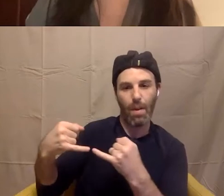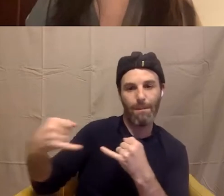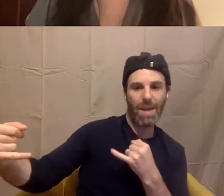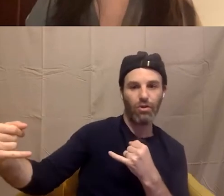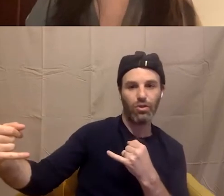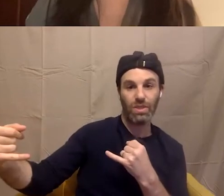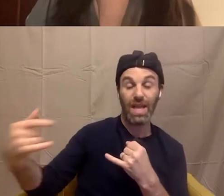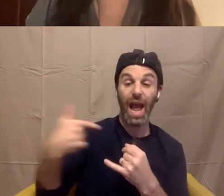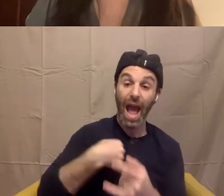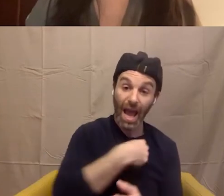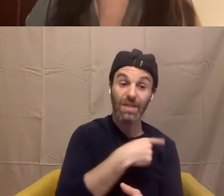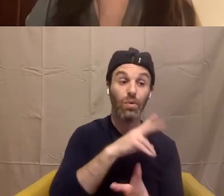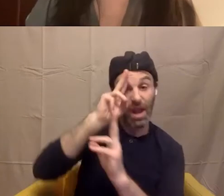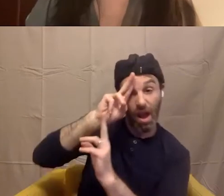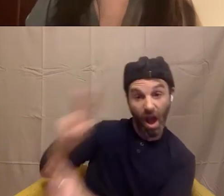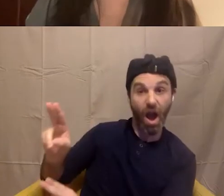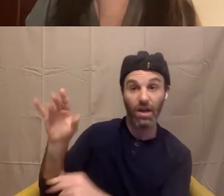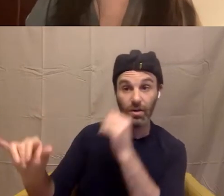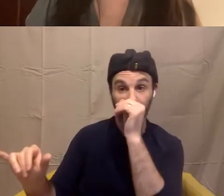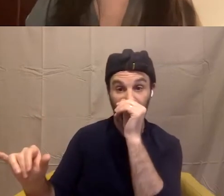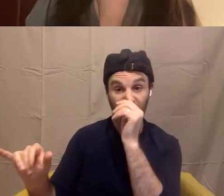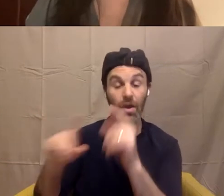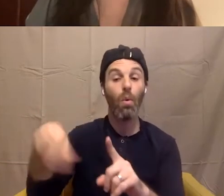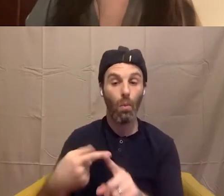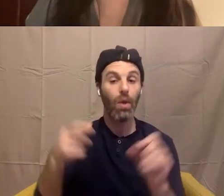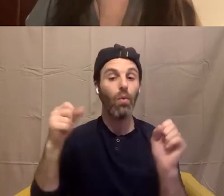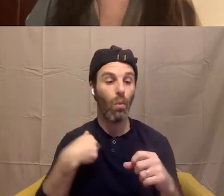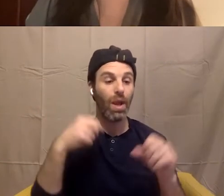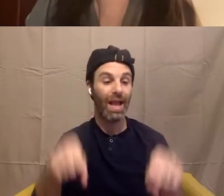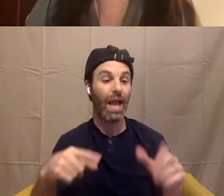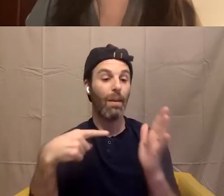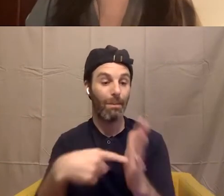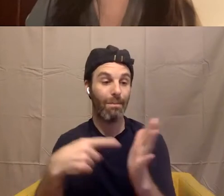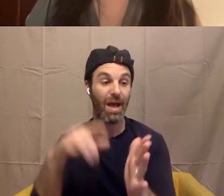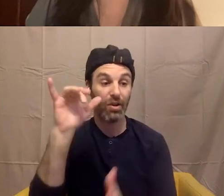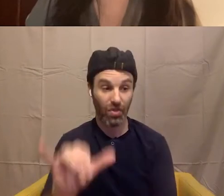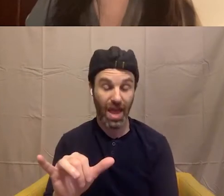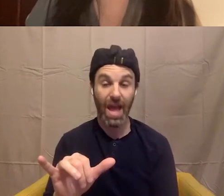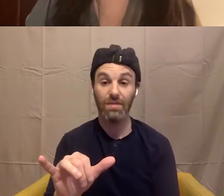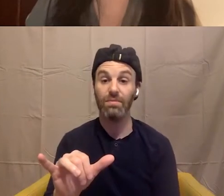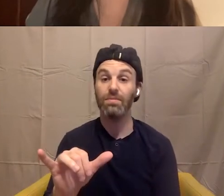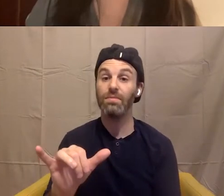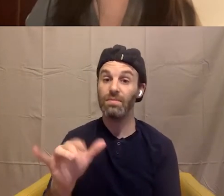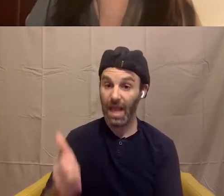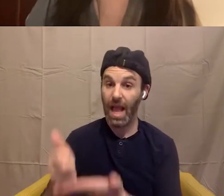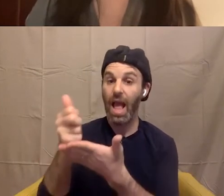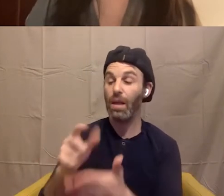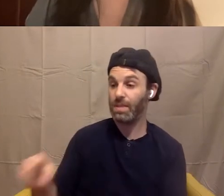that. When we can model that, it helps them to then be able to take that into the world and in their